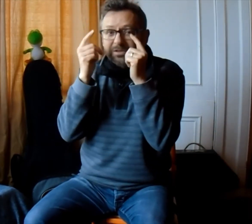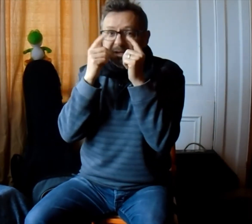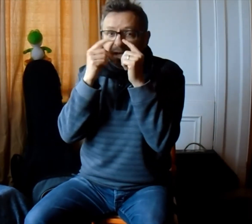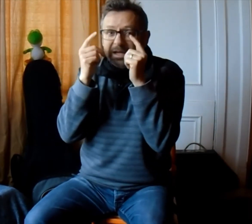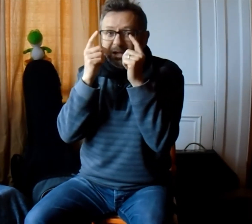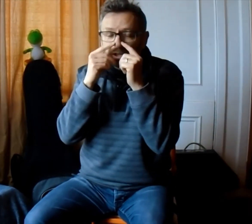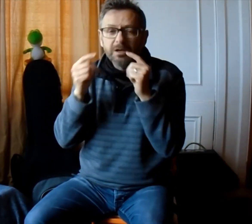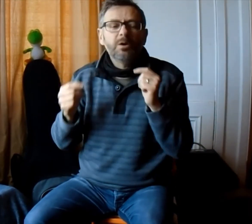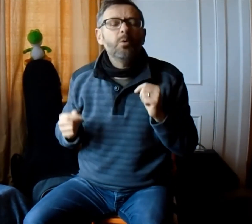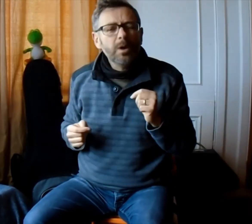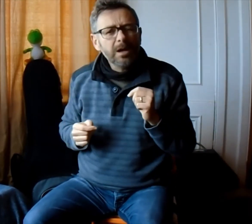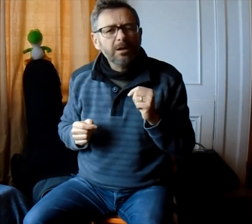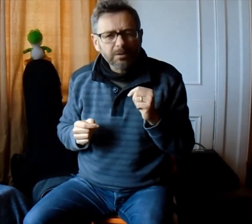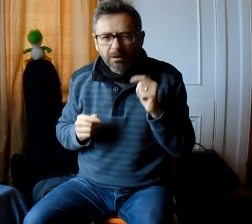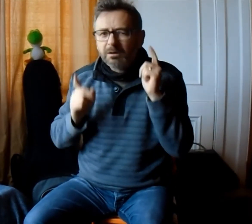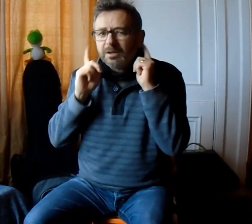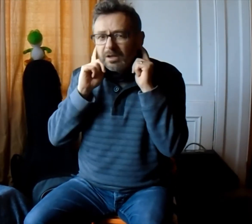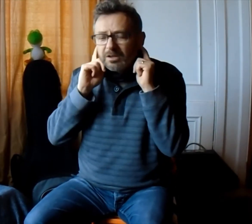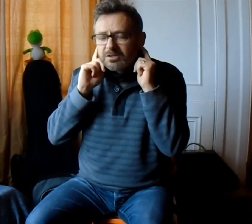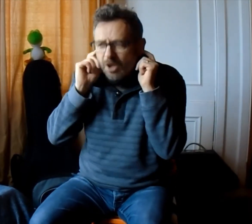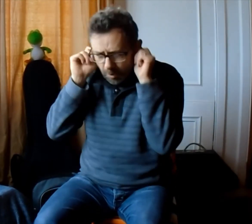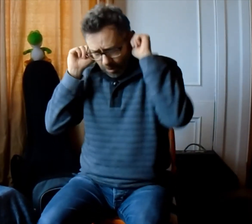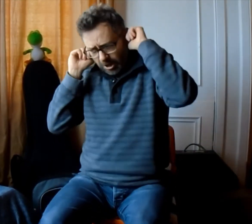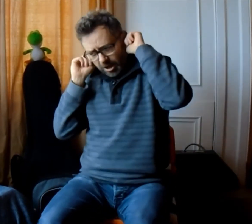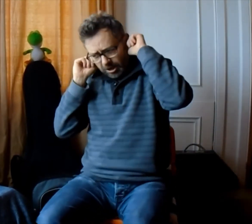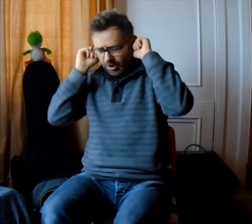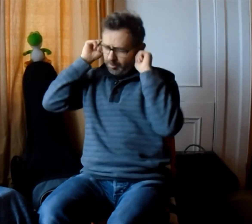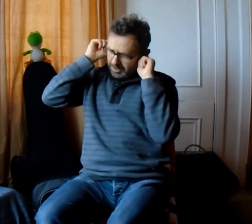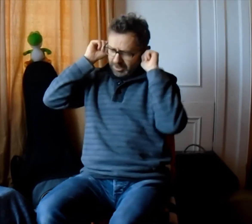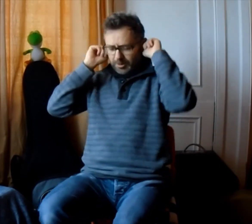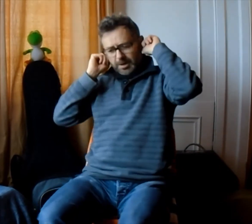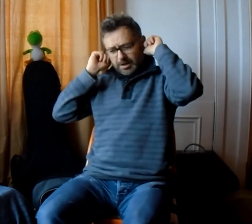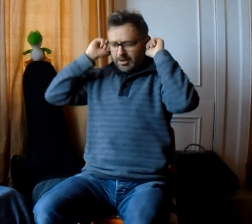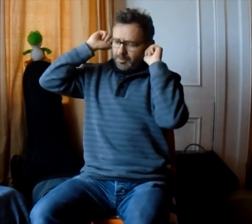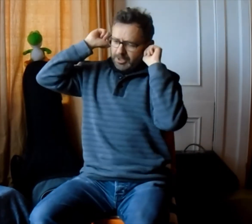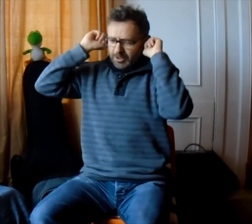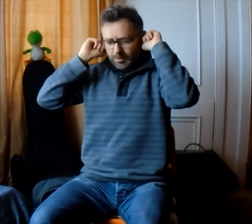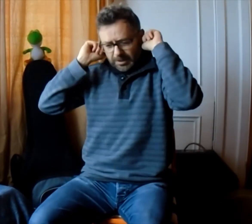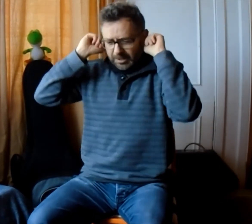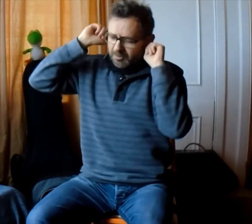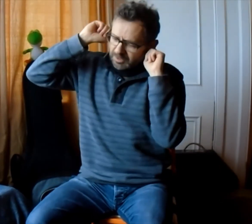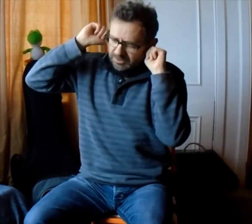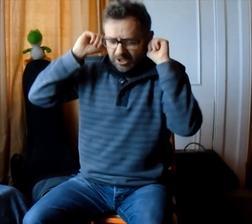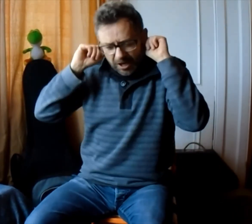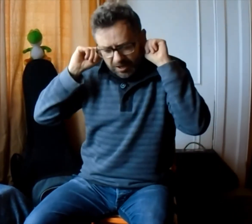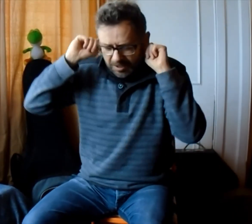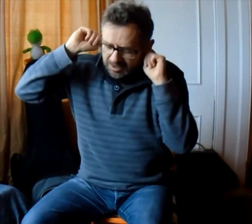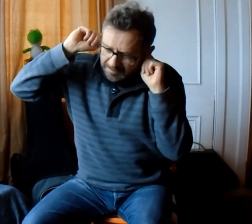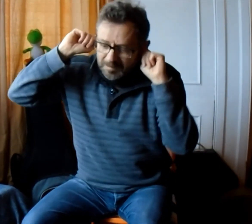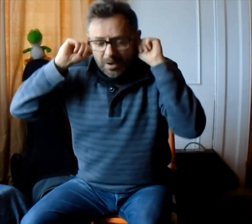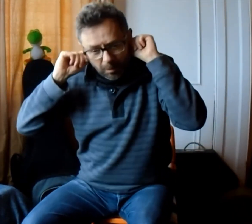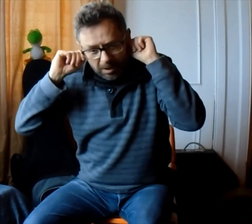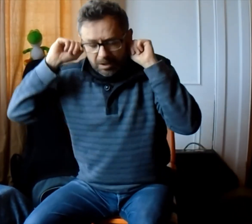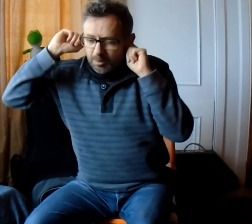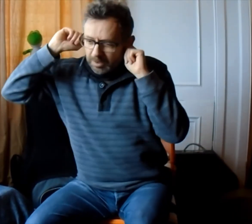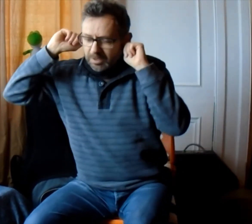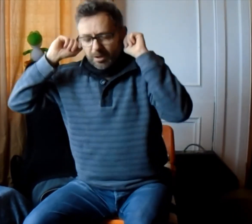together. Wiggle your ears. Wiggle, wiggle, wiggle your ears together. Wiggle, wiggle,